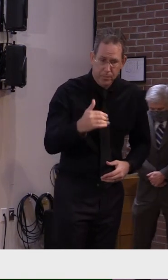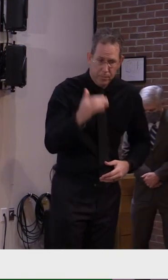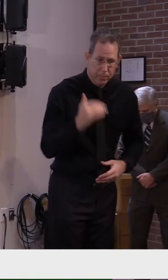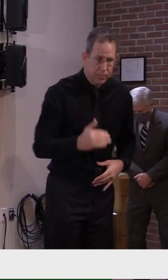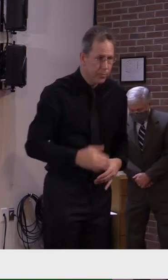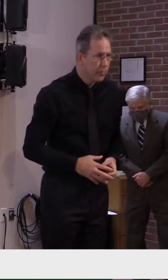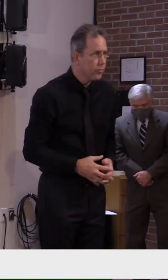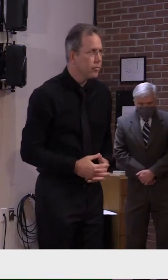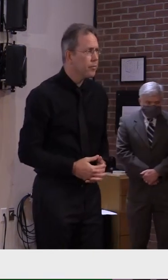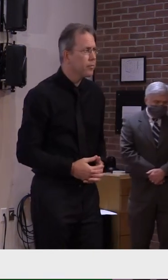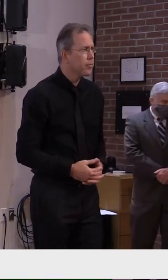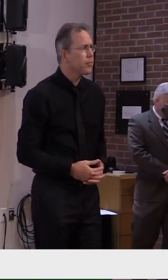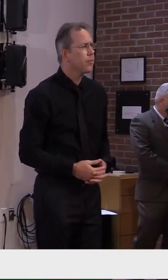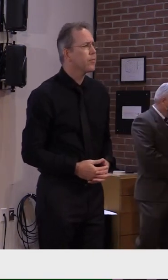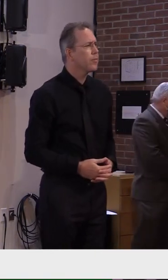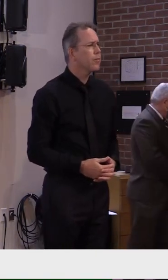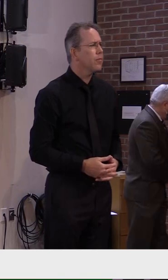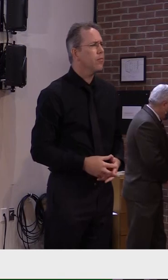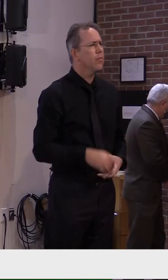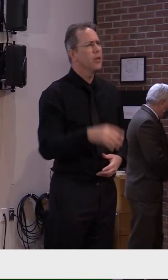All right, Kat, WCAS.